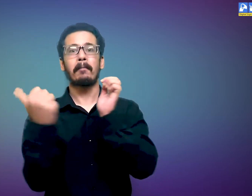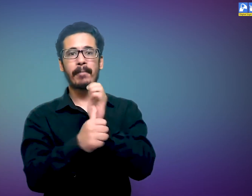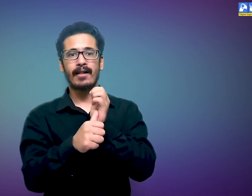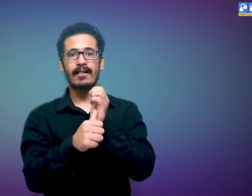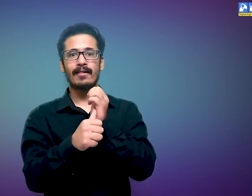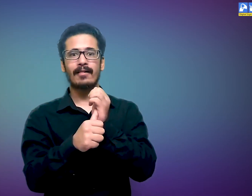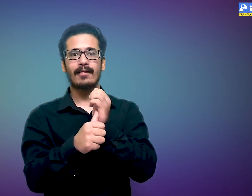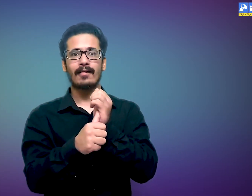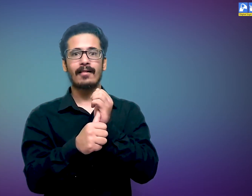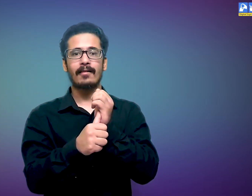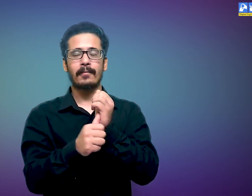4-8 month phase